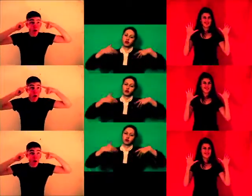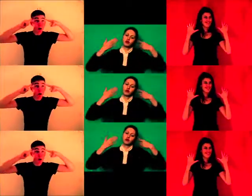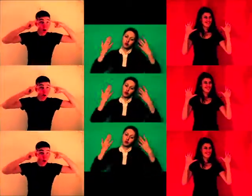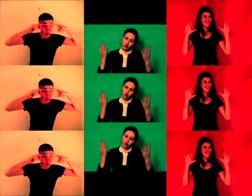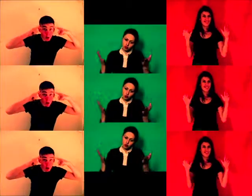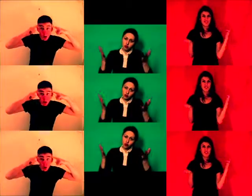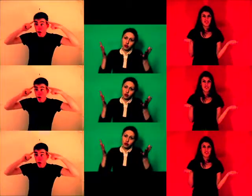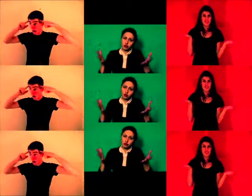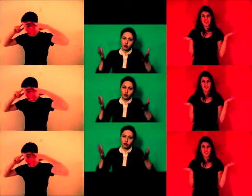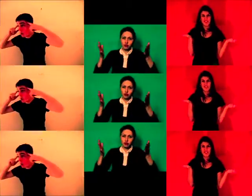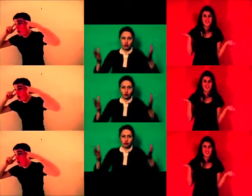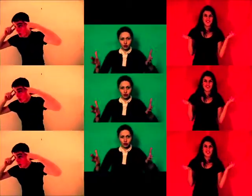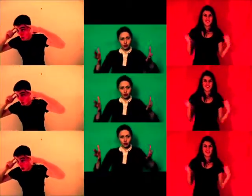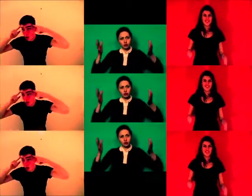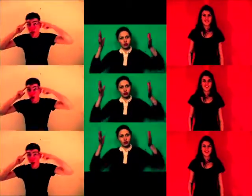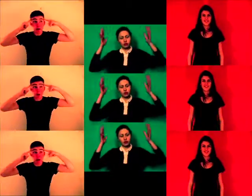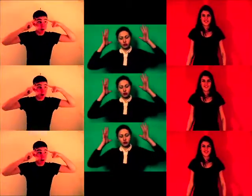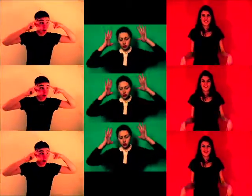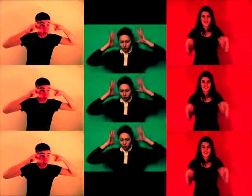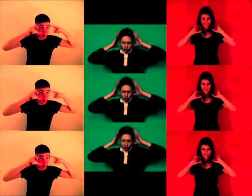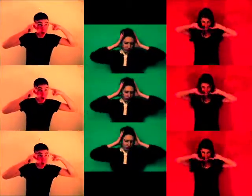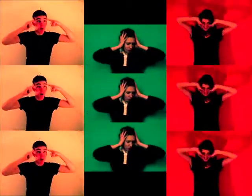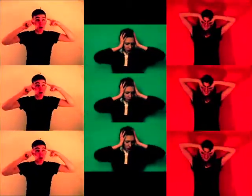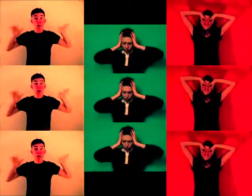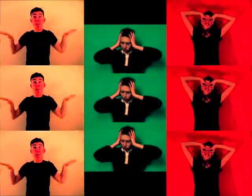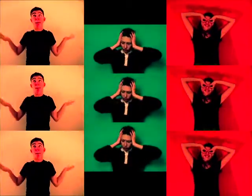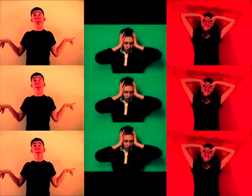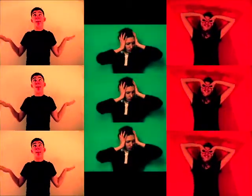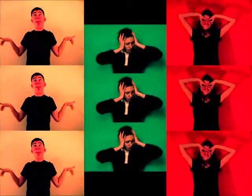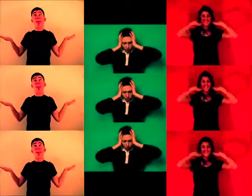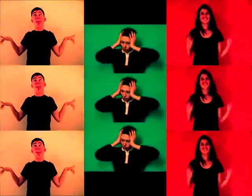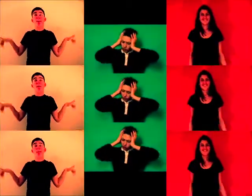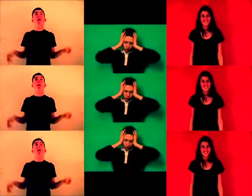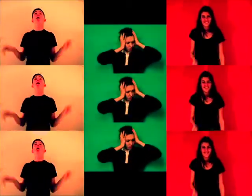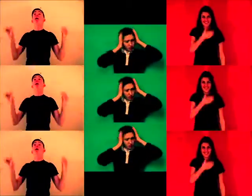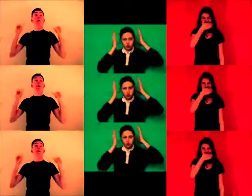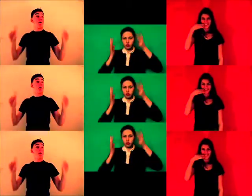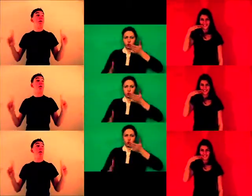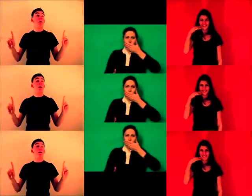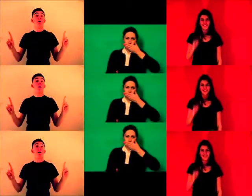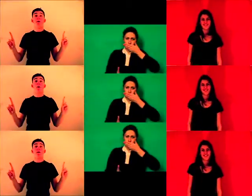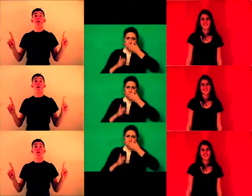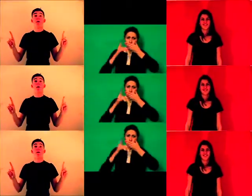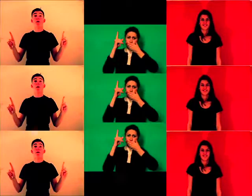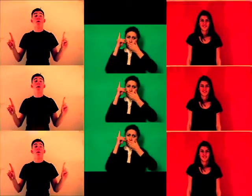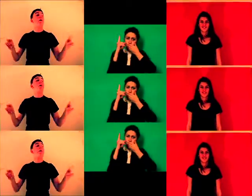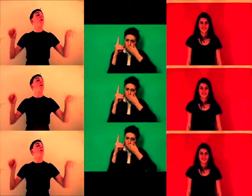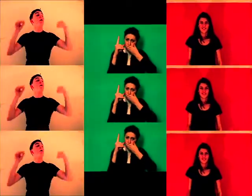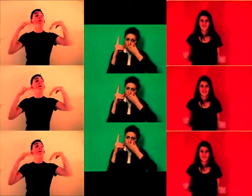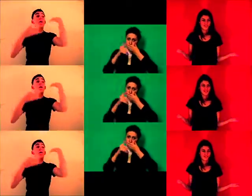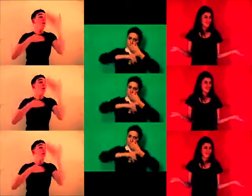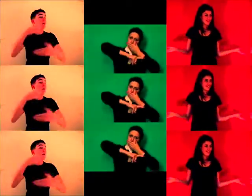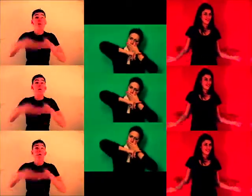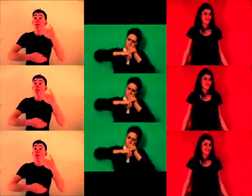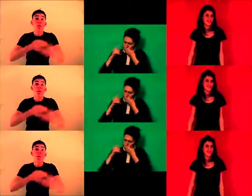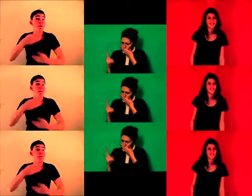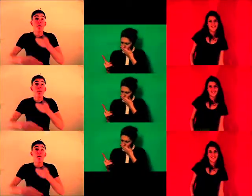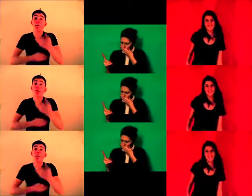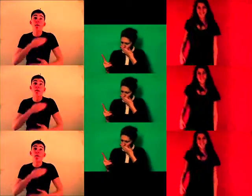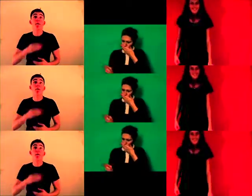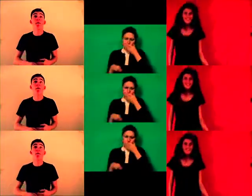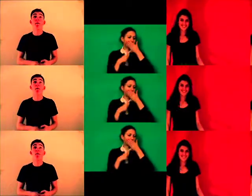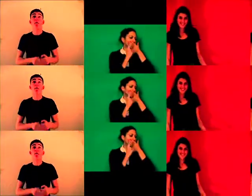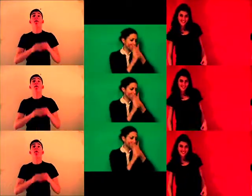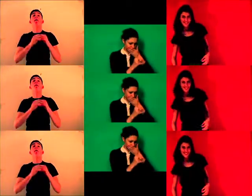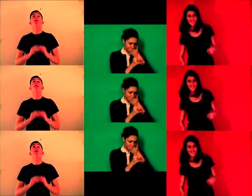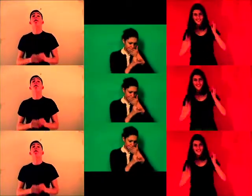basis, 80 to 85% of what we do, we are doing on autopilot. And shut up is really just saying this. Guys, want to give you an